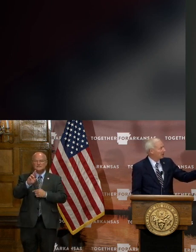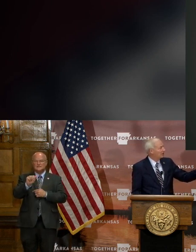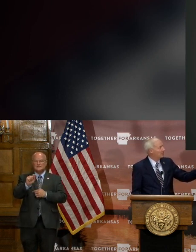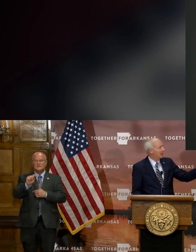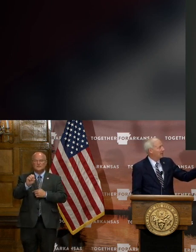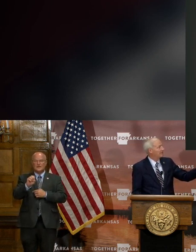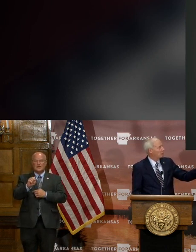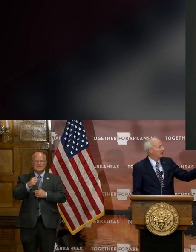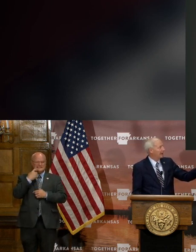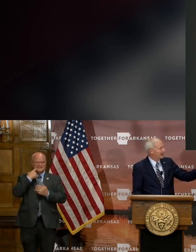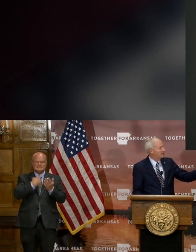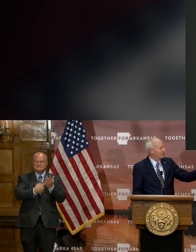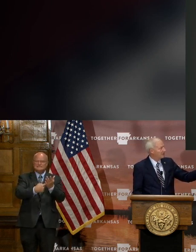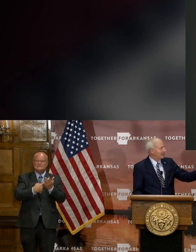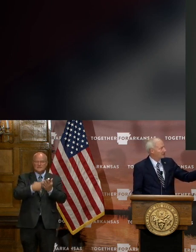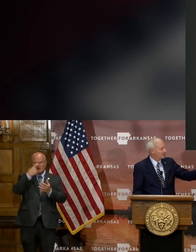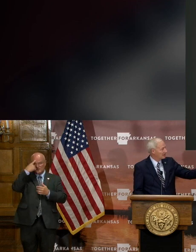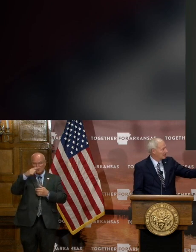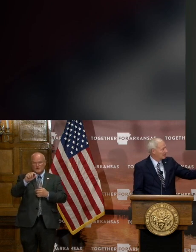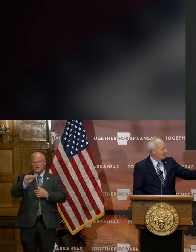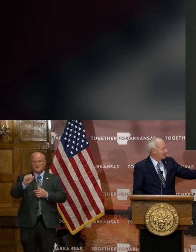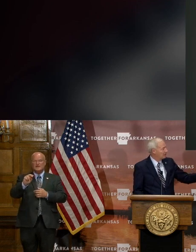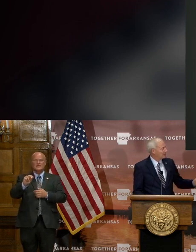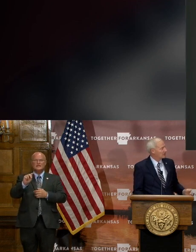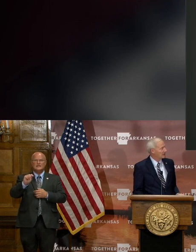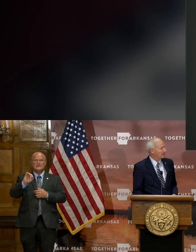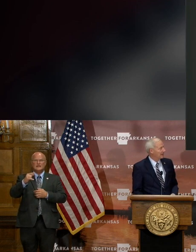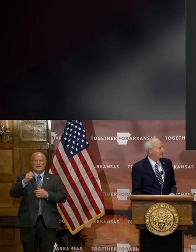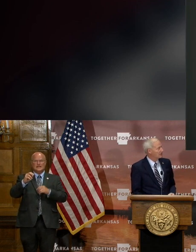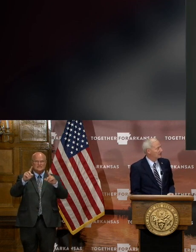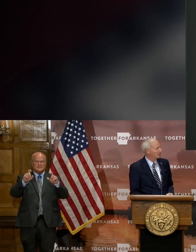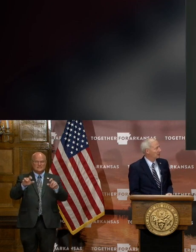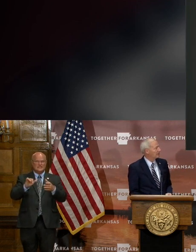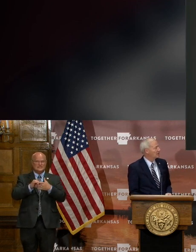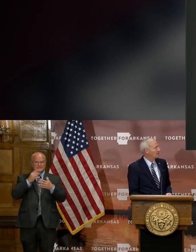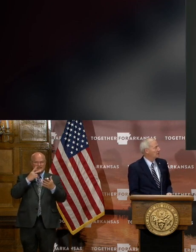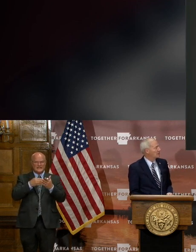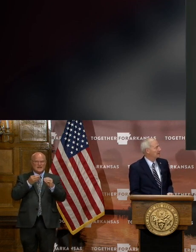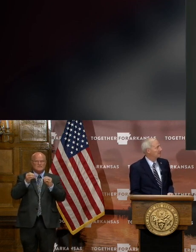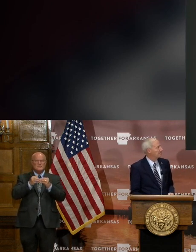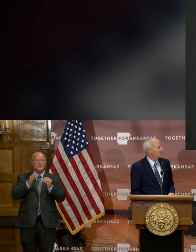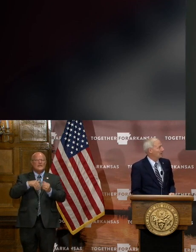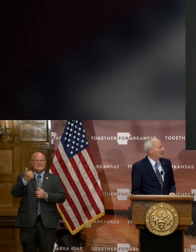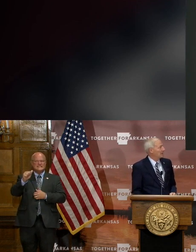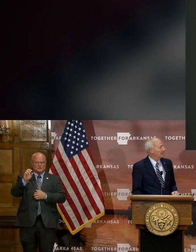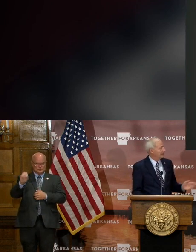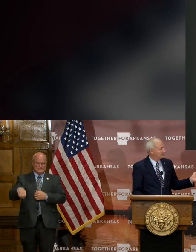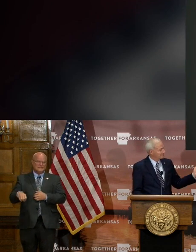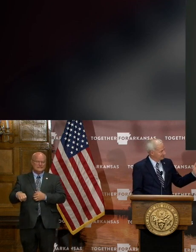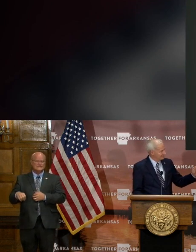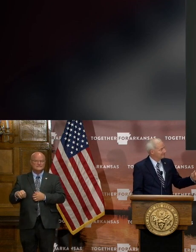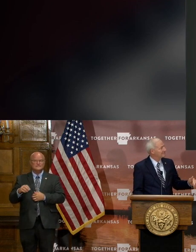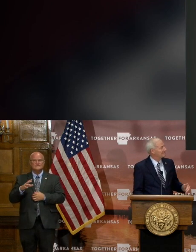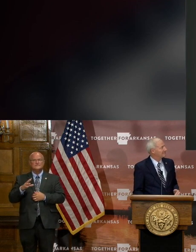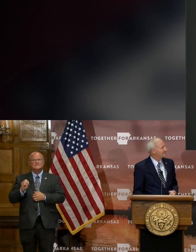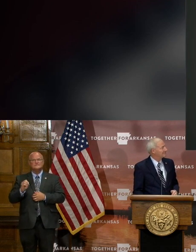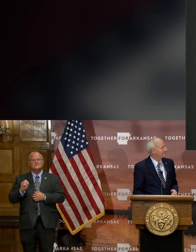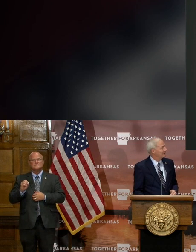which I just talked about for antigen test. You can see that just a little bit over 10%. And